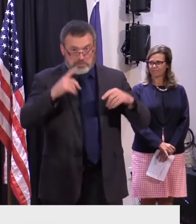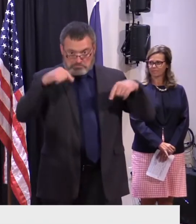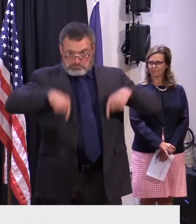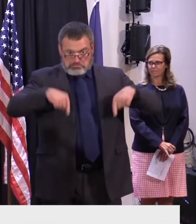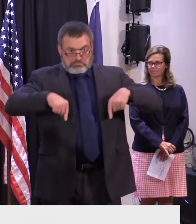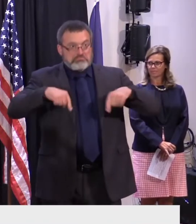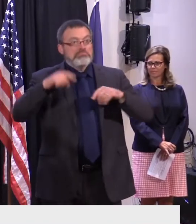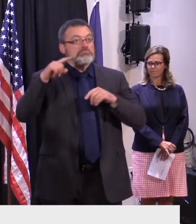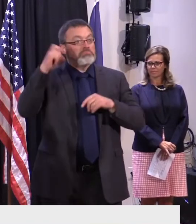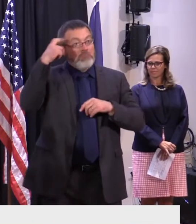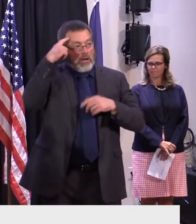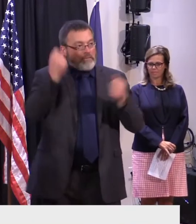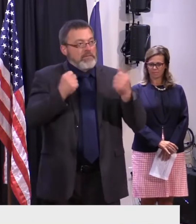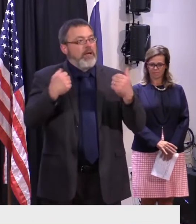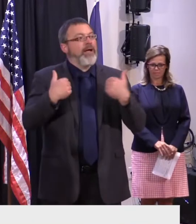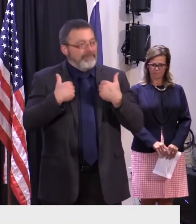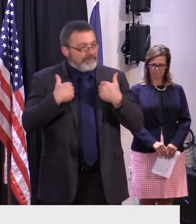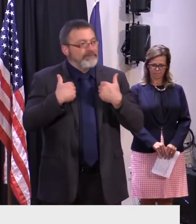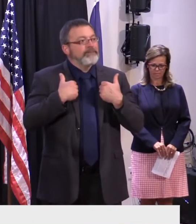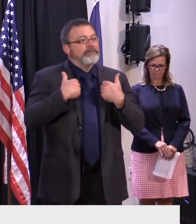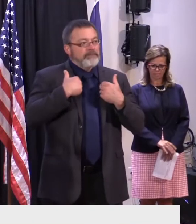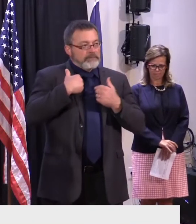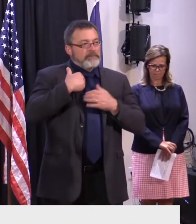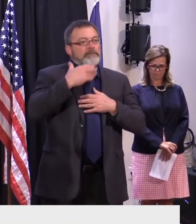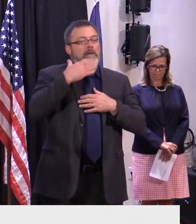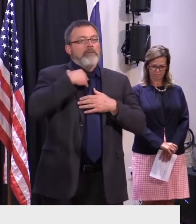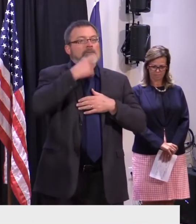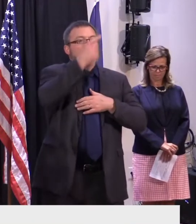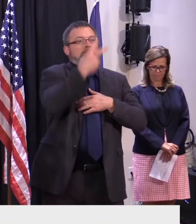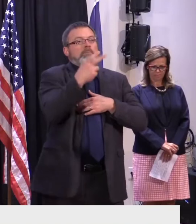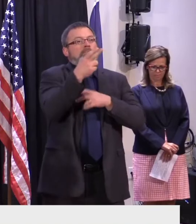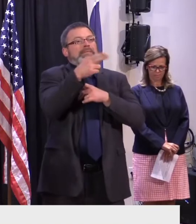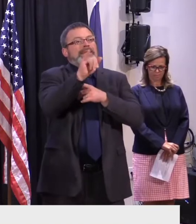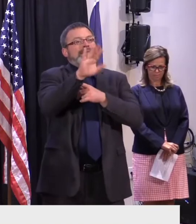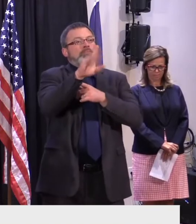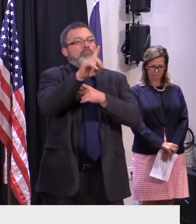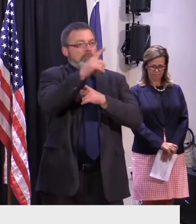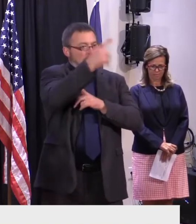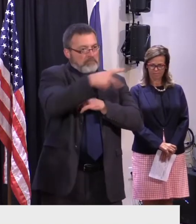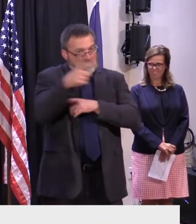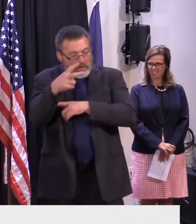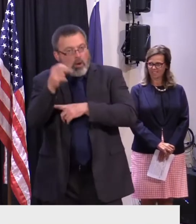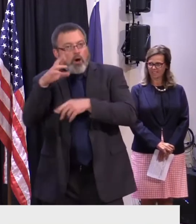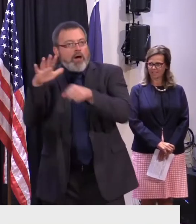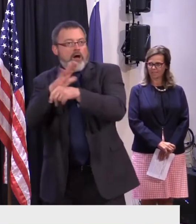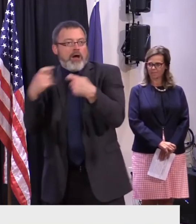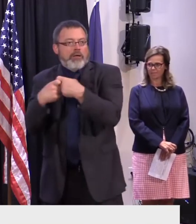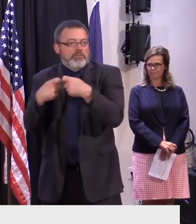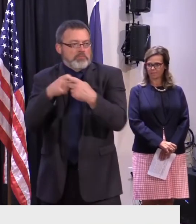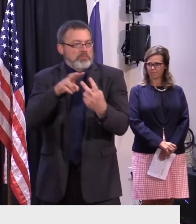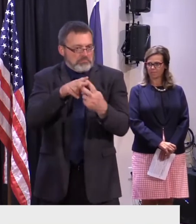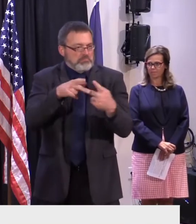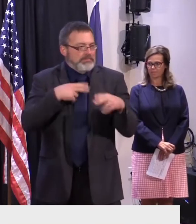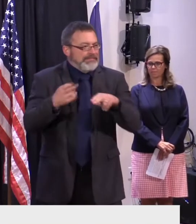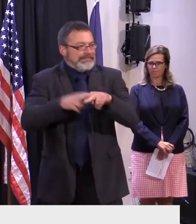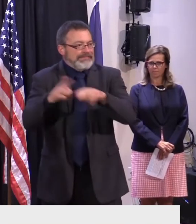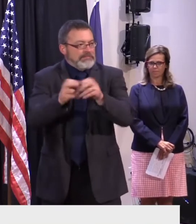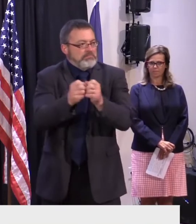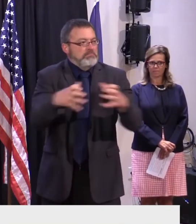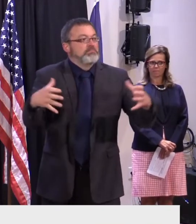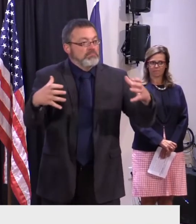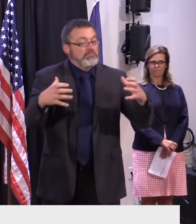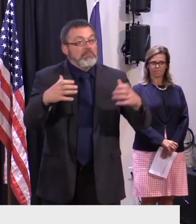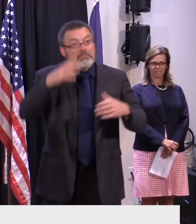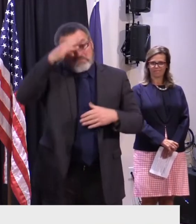hybrid or fully electric. And just last week, we announced up there, as a matter of fact, we purchased four new